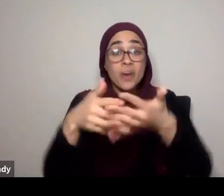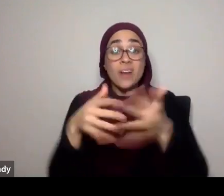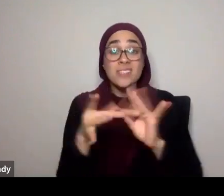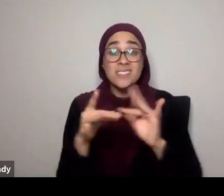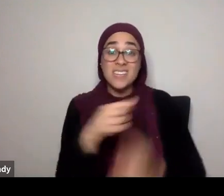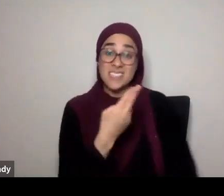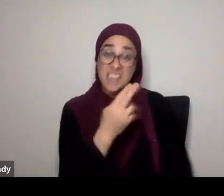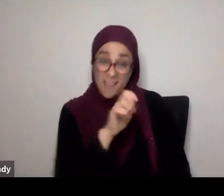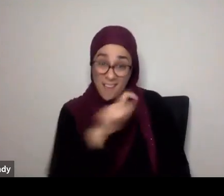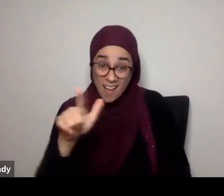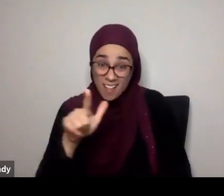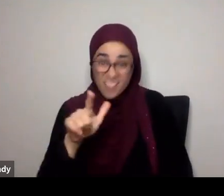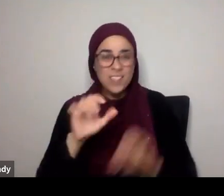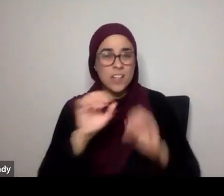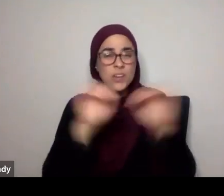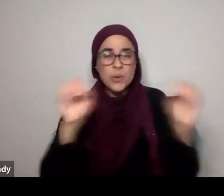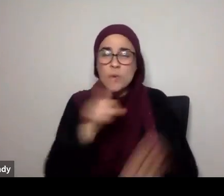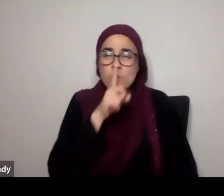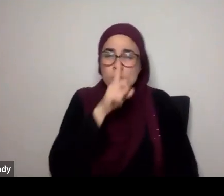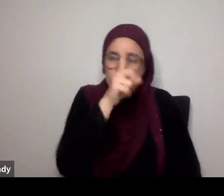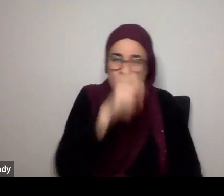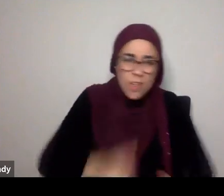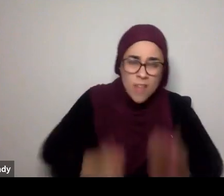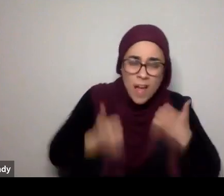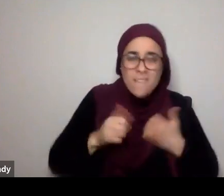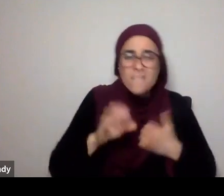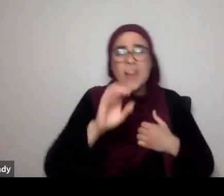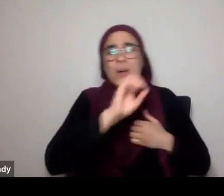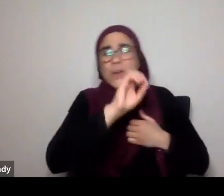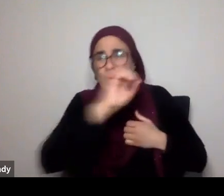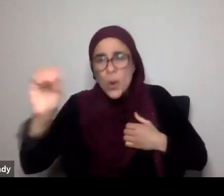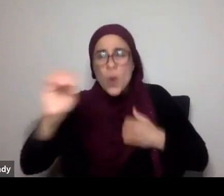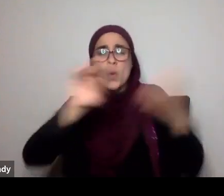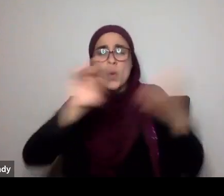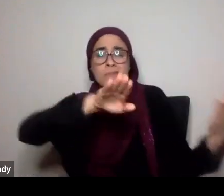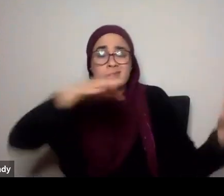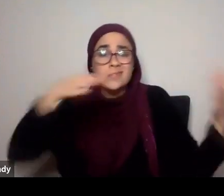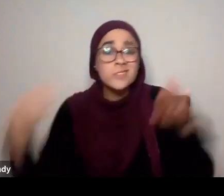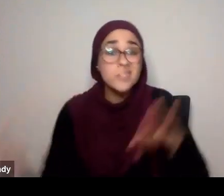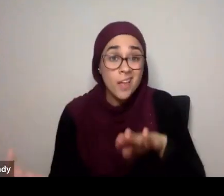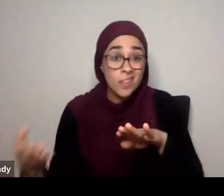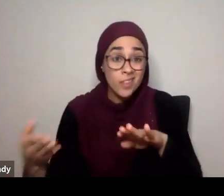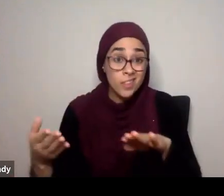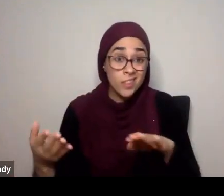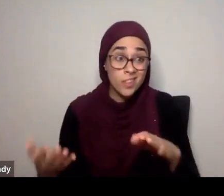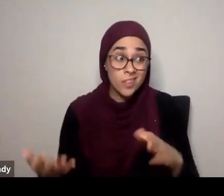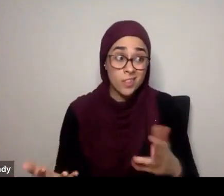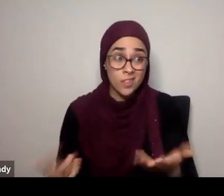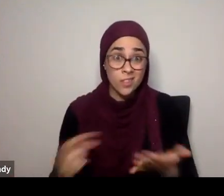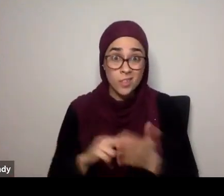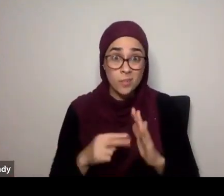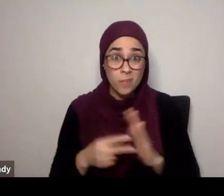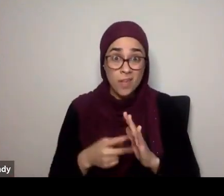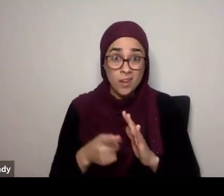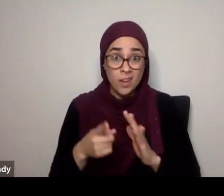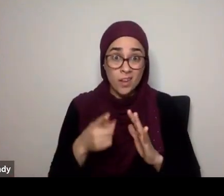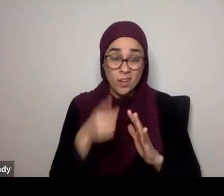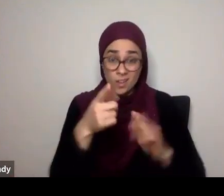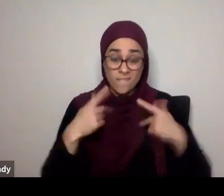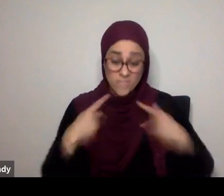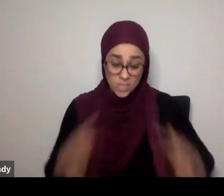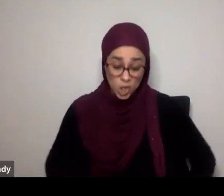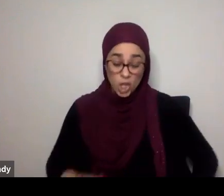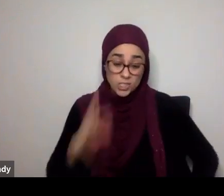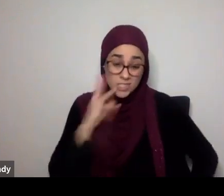real life, and there's no death, meaning, yeah, you're physiologically experiencing pain,